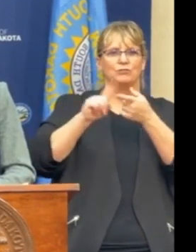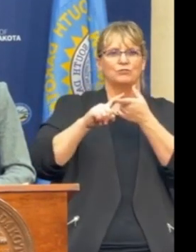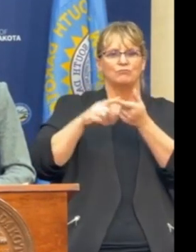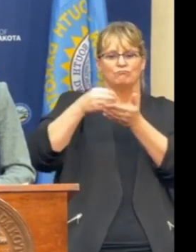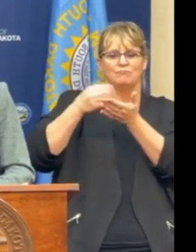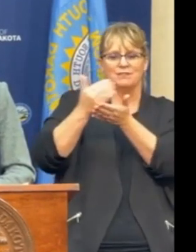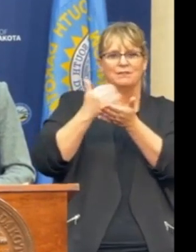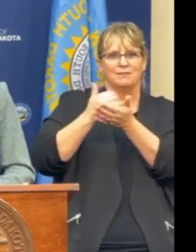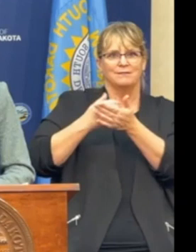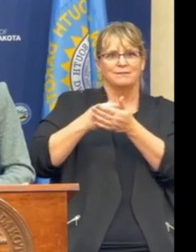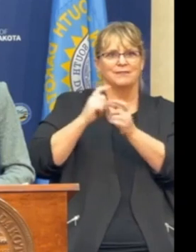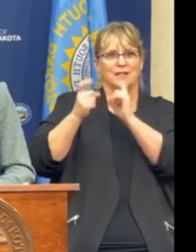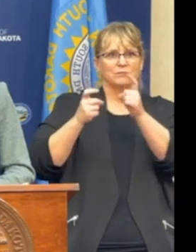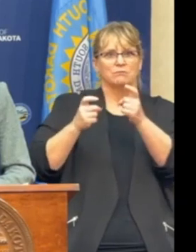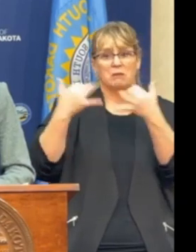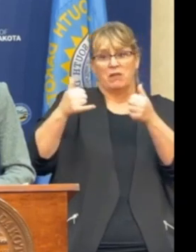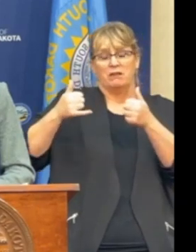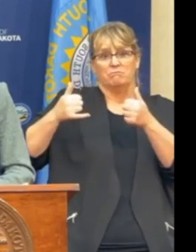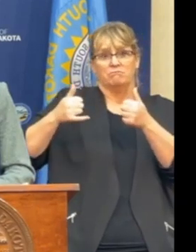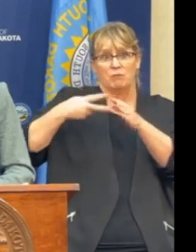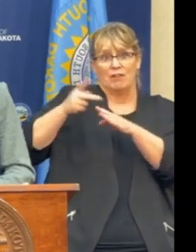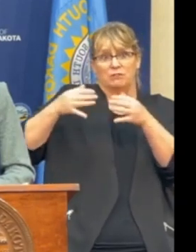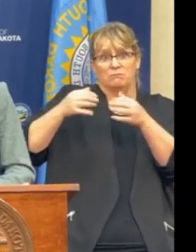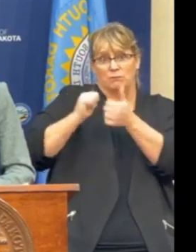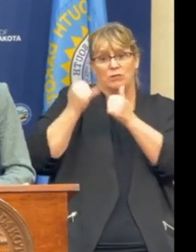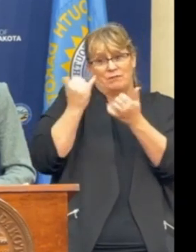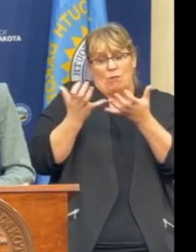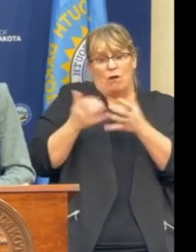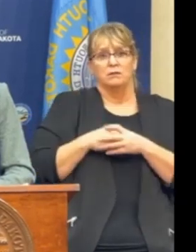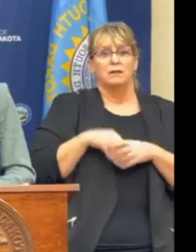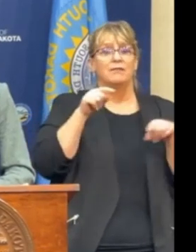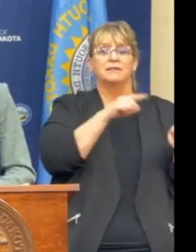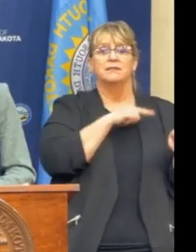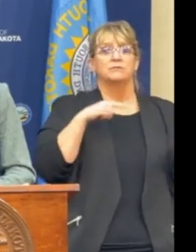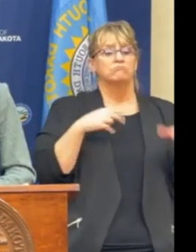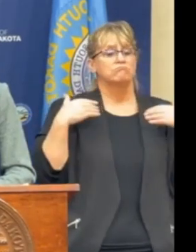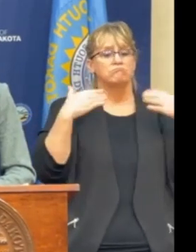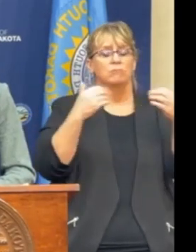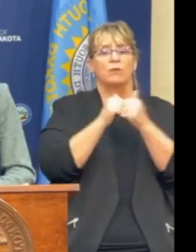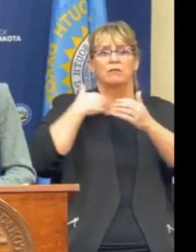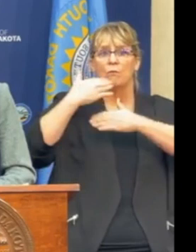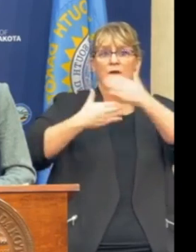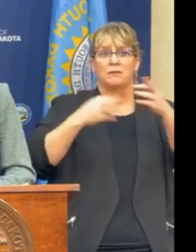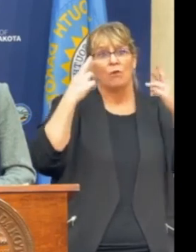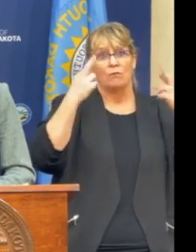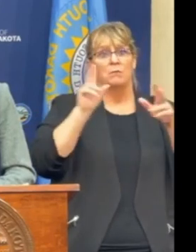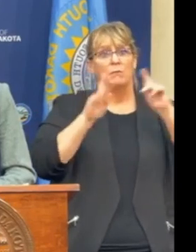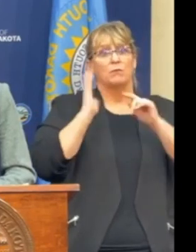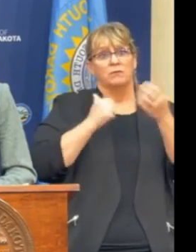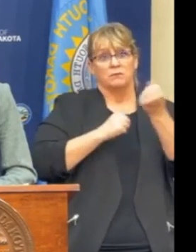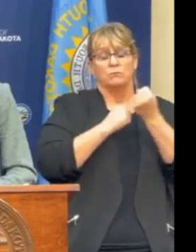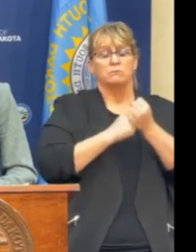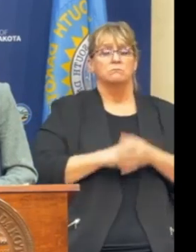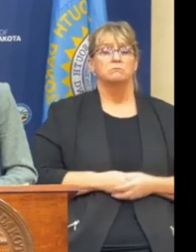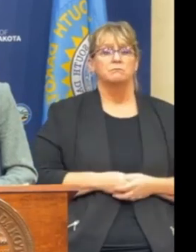scholarships, and play professional sports if they would like to. So this legislation is moving through the process and I'm hopeful people will support it.